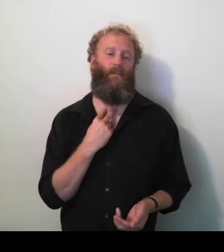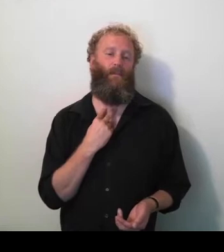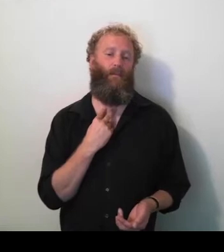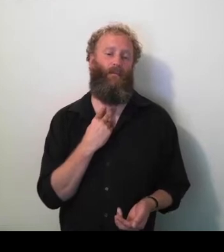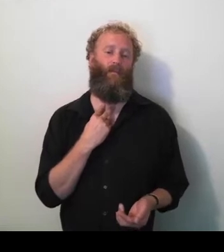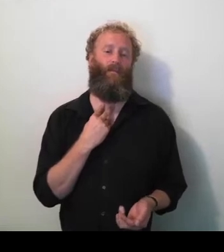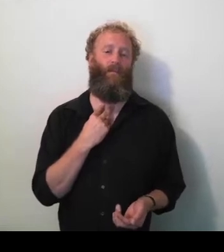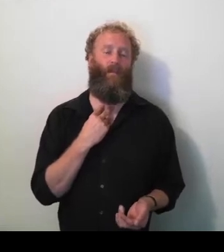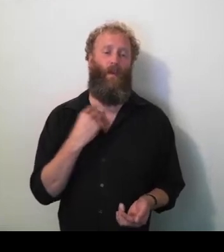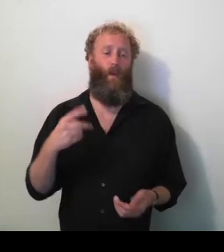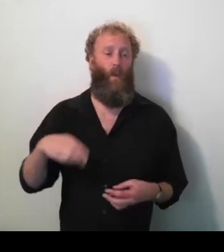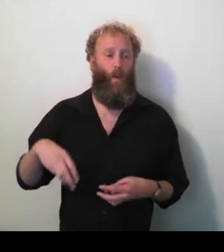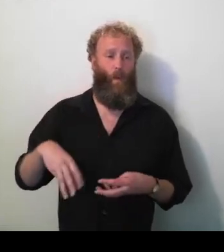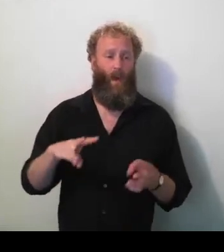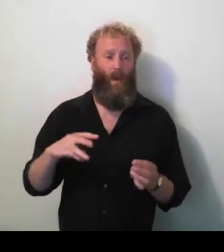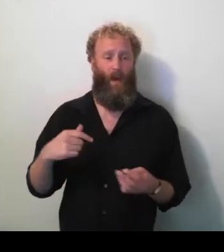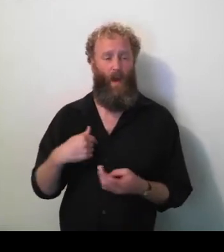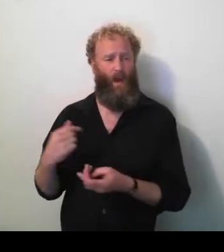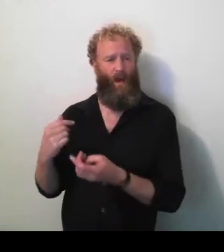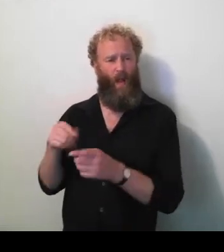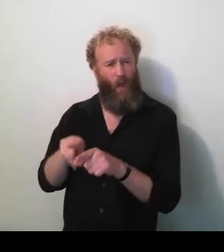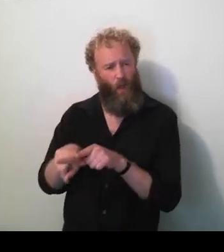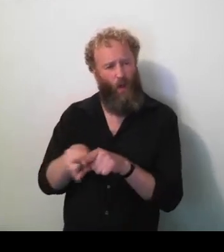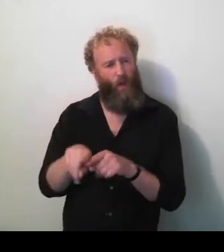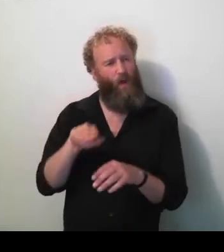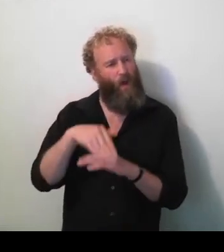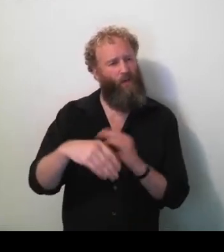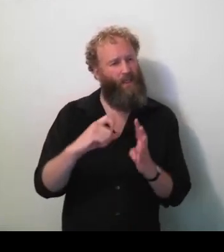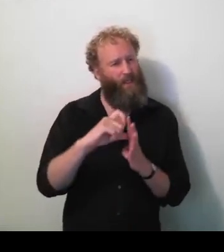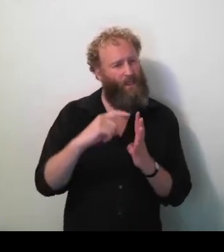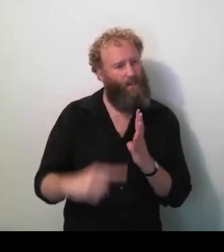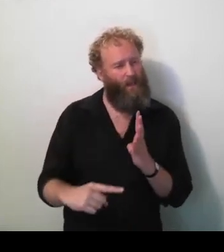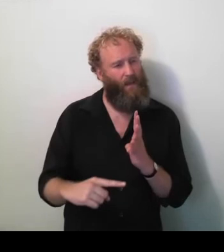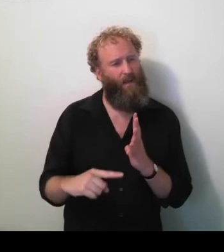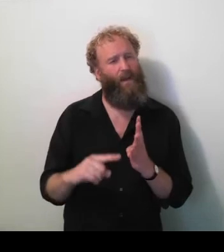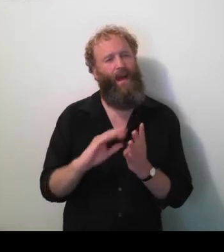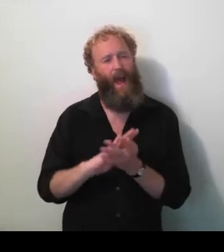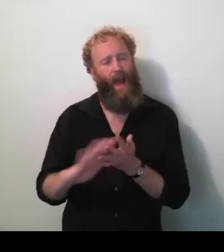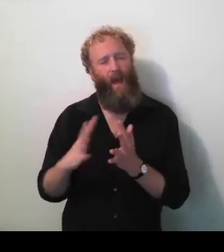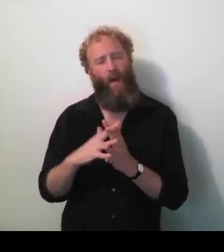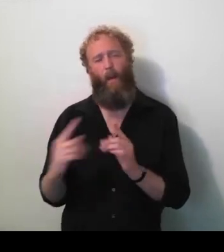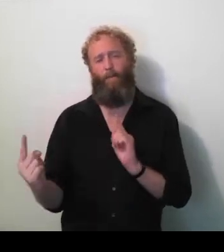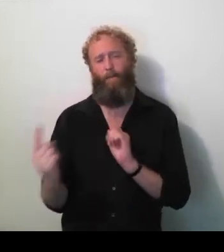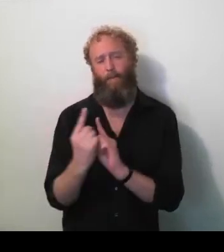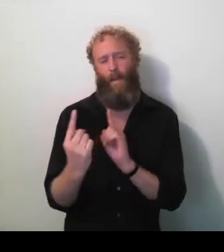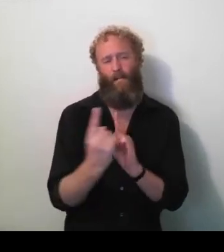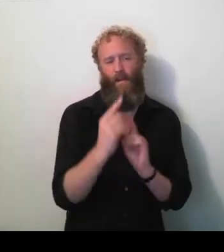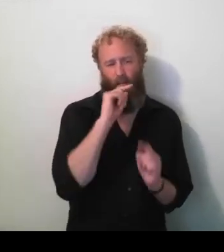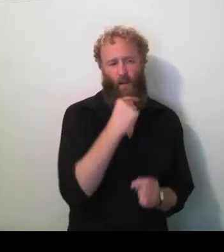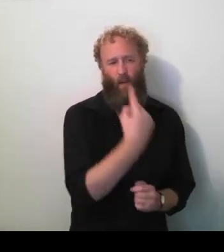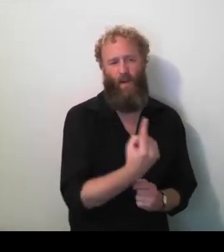The way that I've come to understand disability is actually through individual cases. So